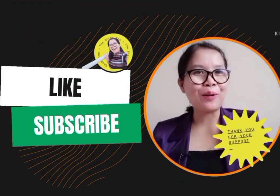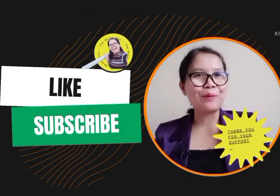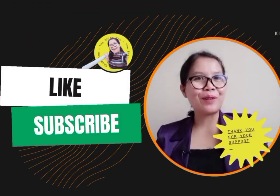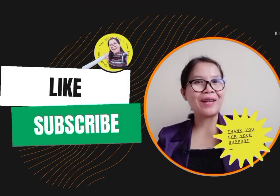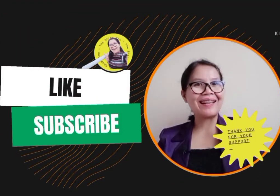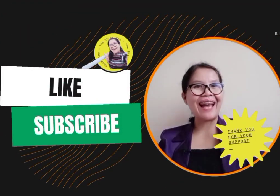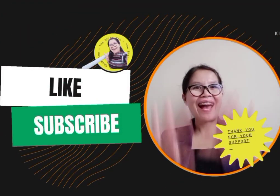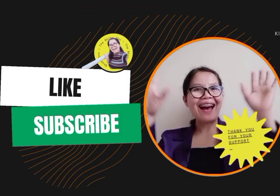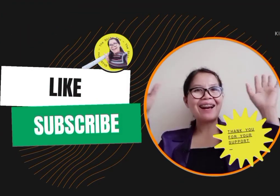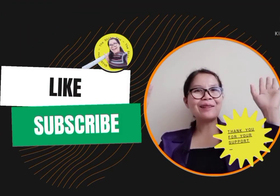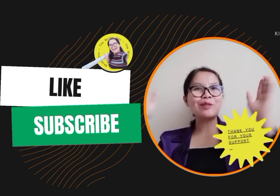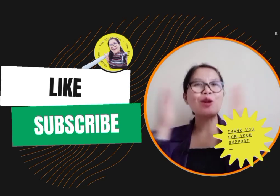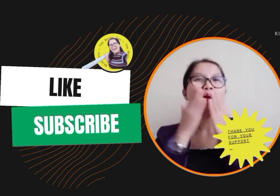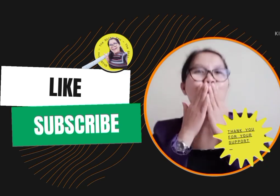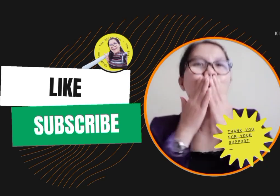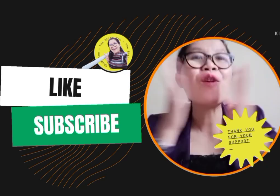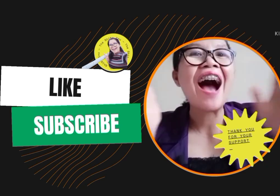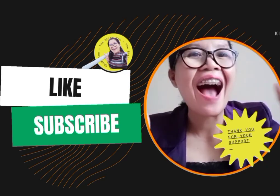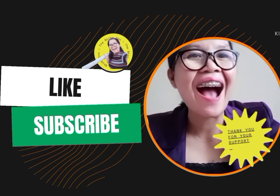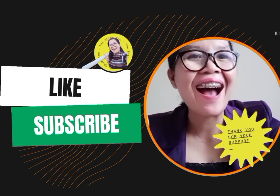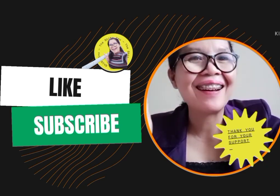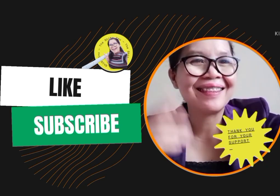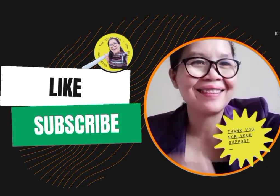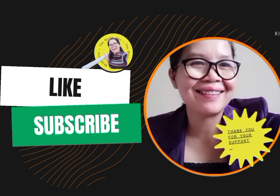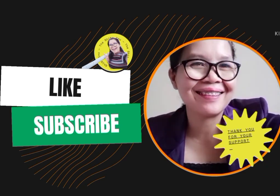-bye. You